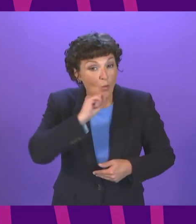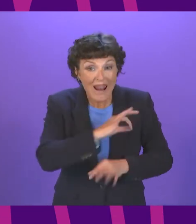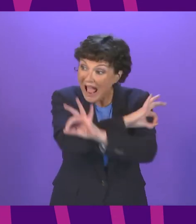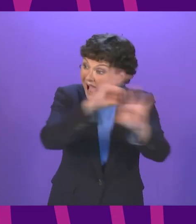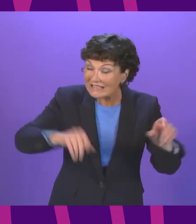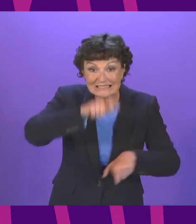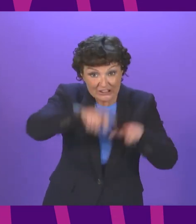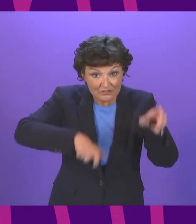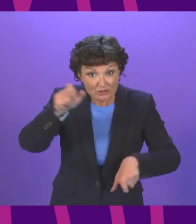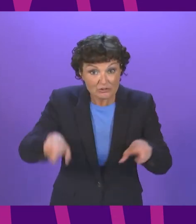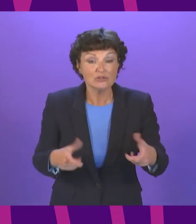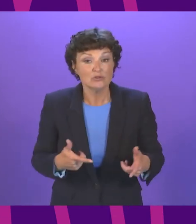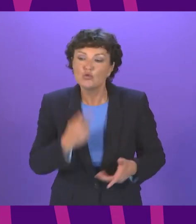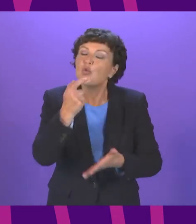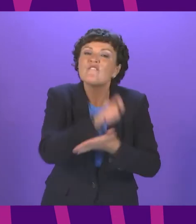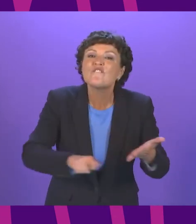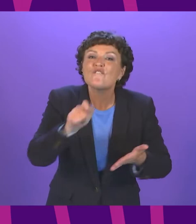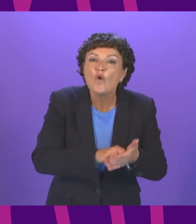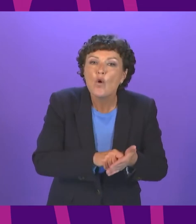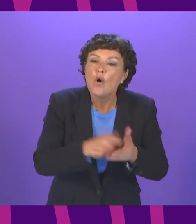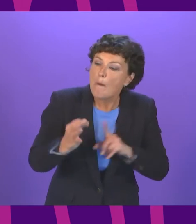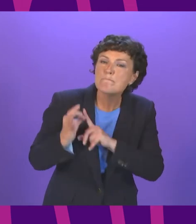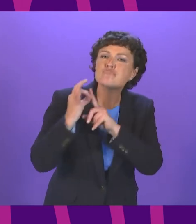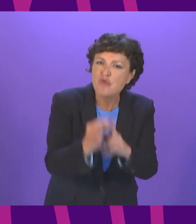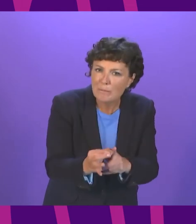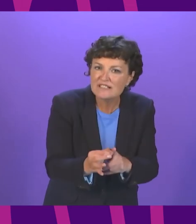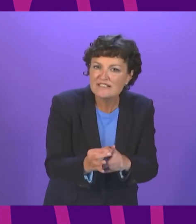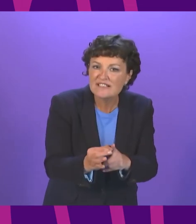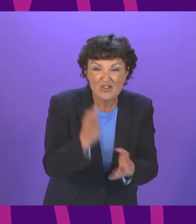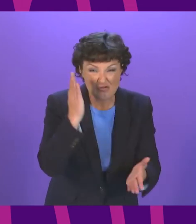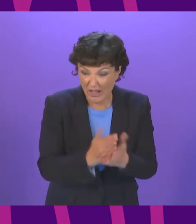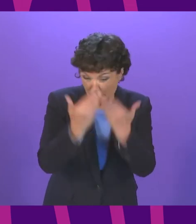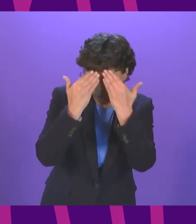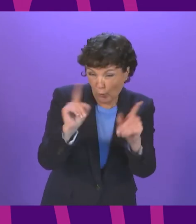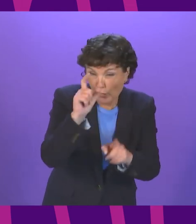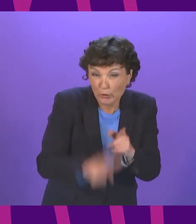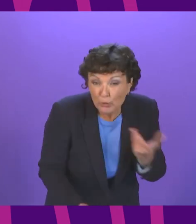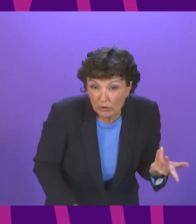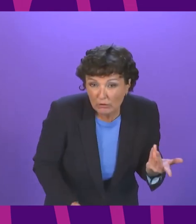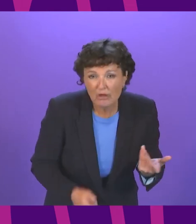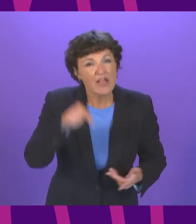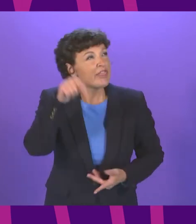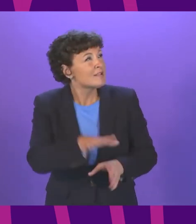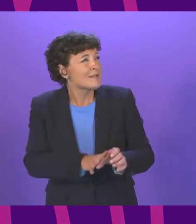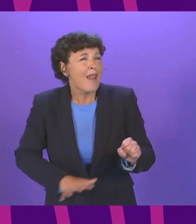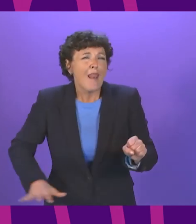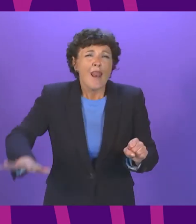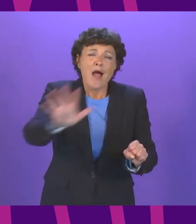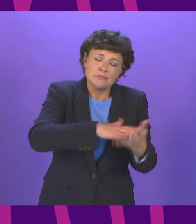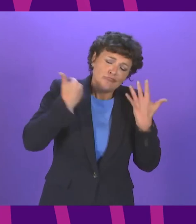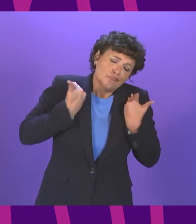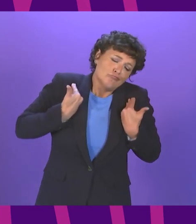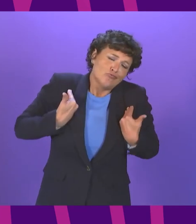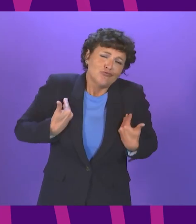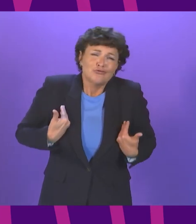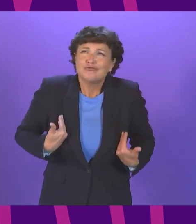use to vote vote on a proposition in the blind this land of milk and honey this it'll be